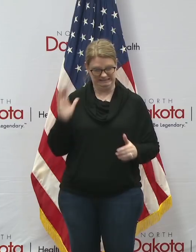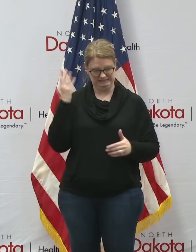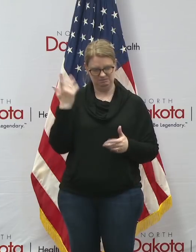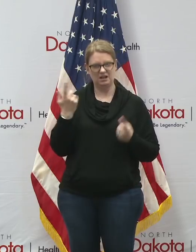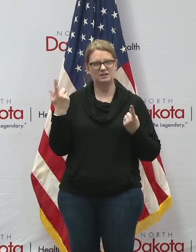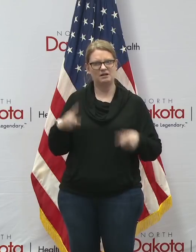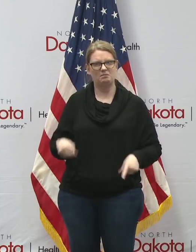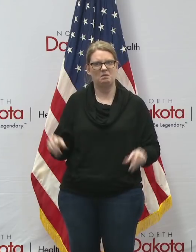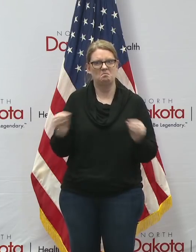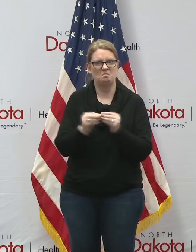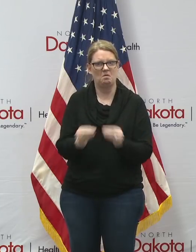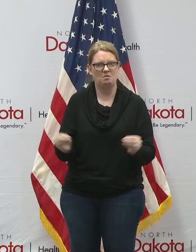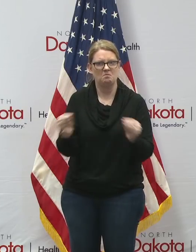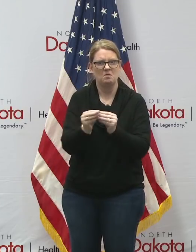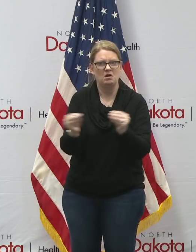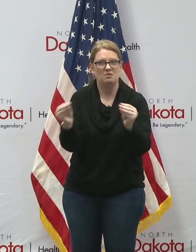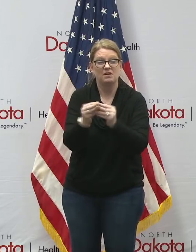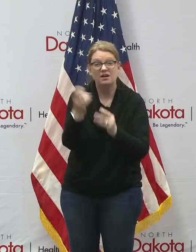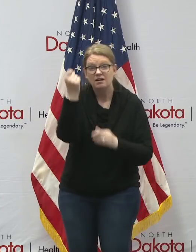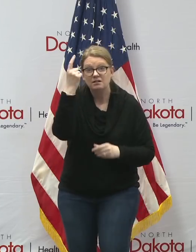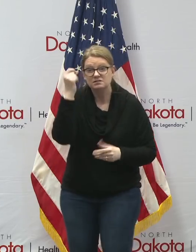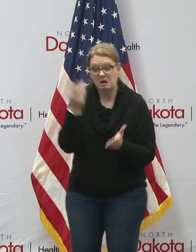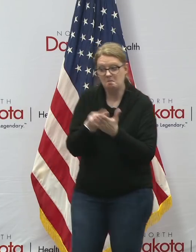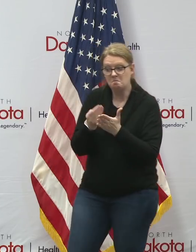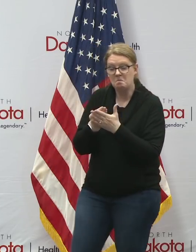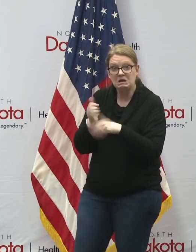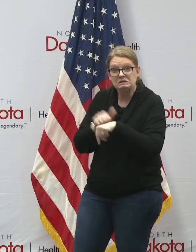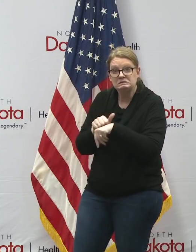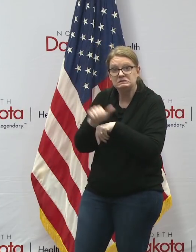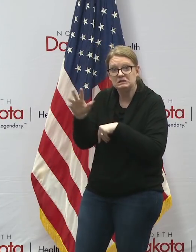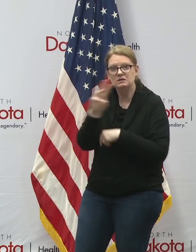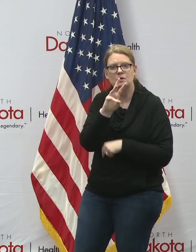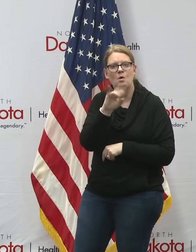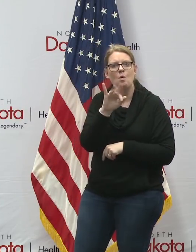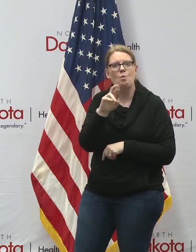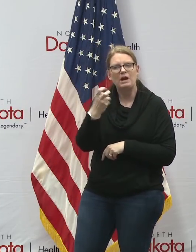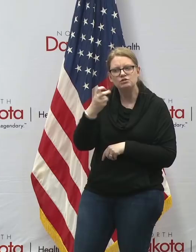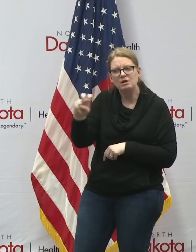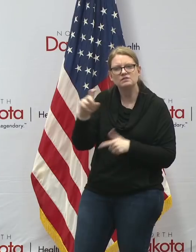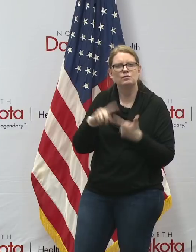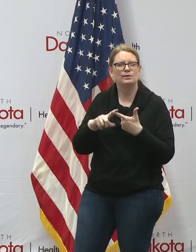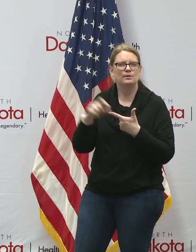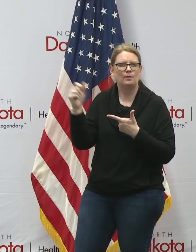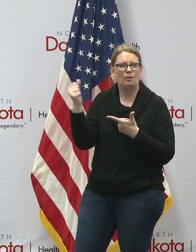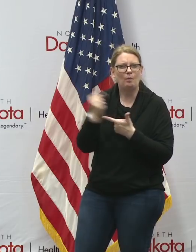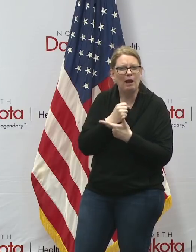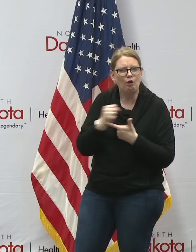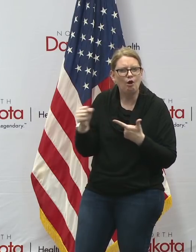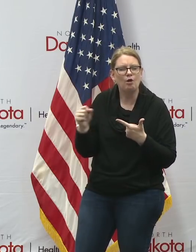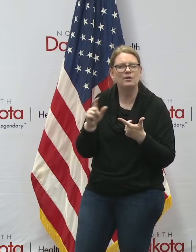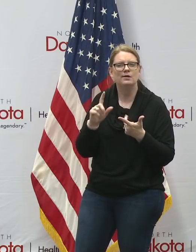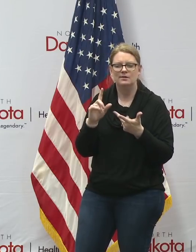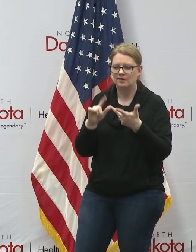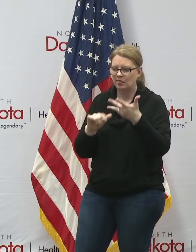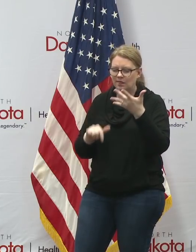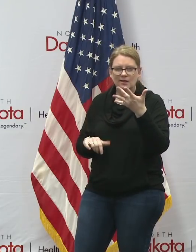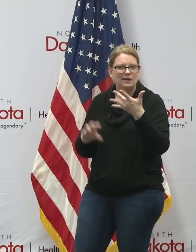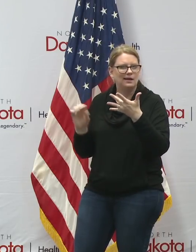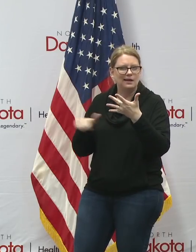send money to these scam artists by a wire transfer a credit card transaction or any